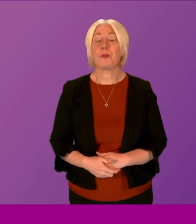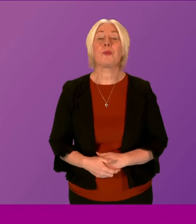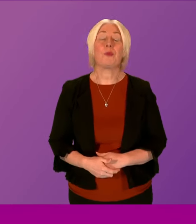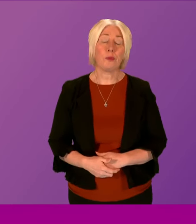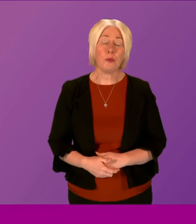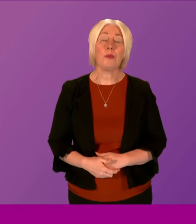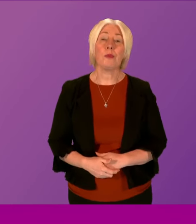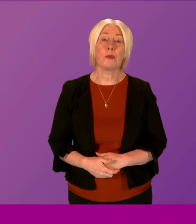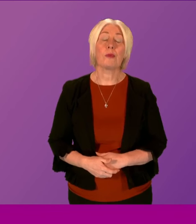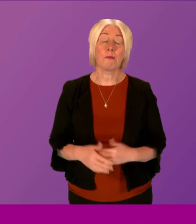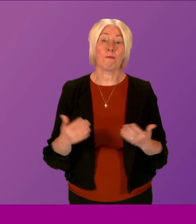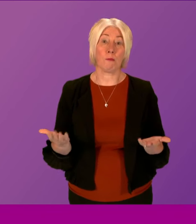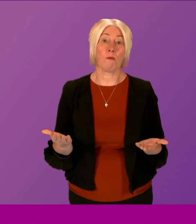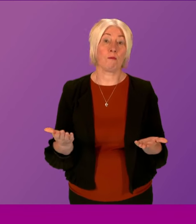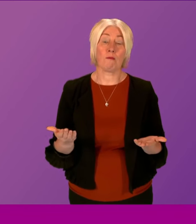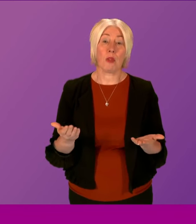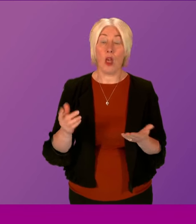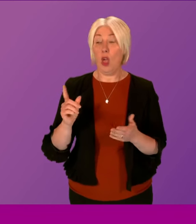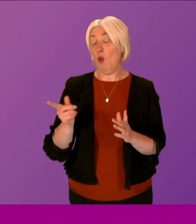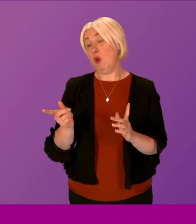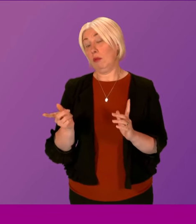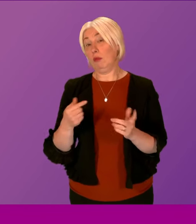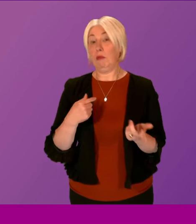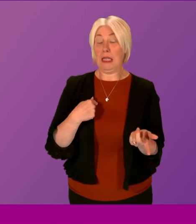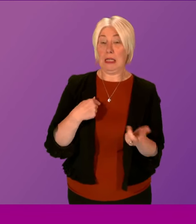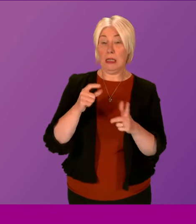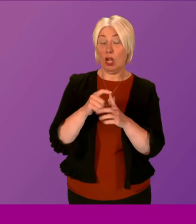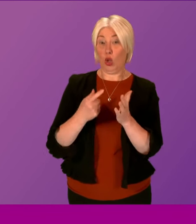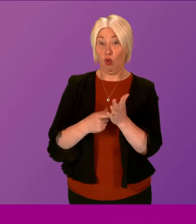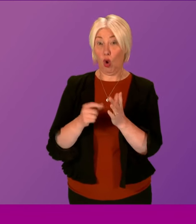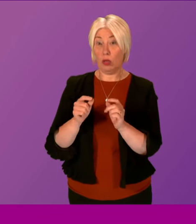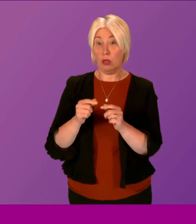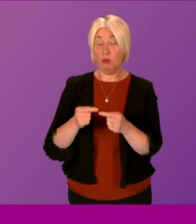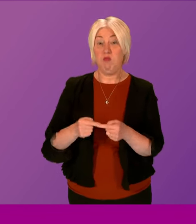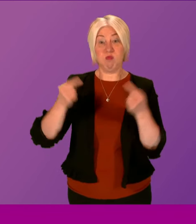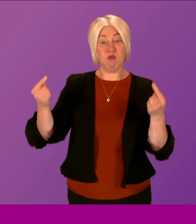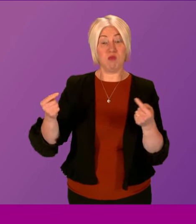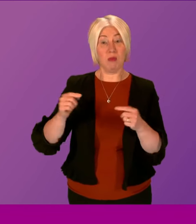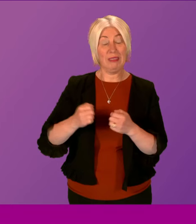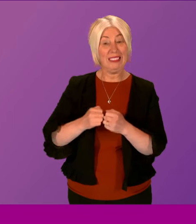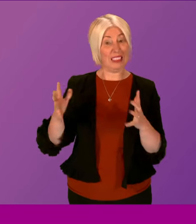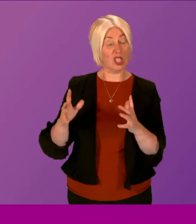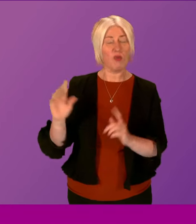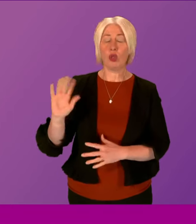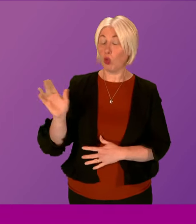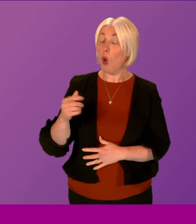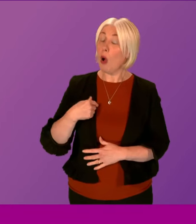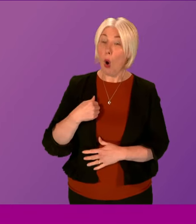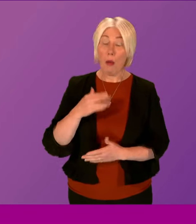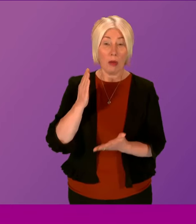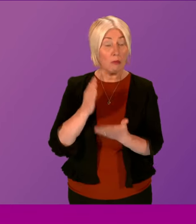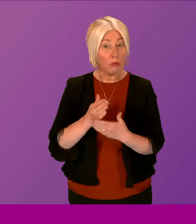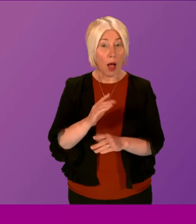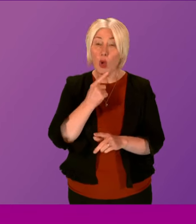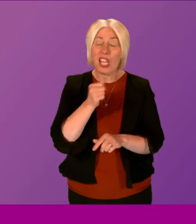There is not much difference between Douglas Ross and I at all in this regard. I will repeat, I don't rule out a public inquiry. The reason,